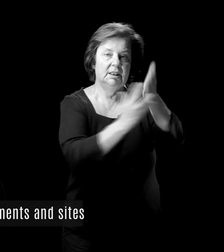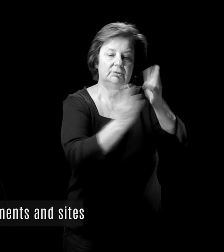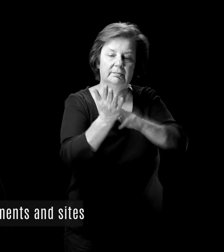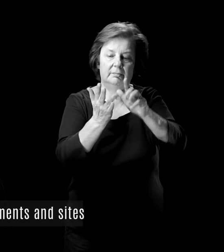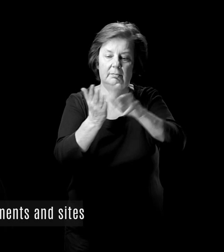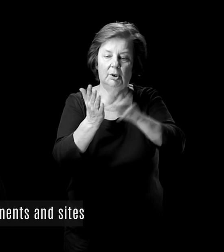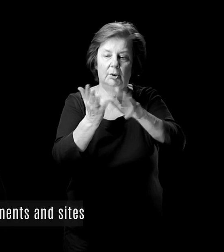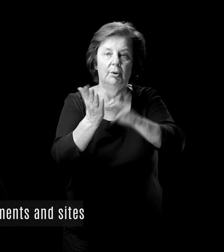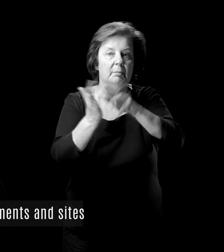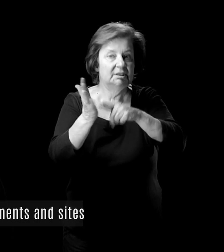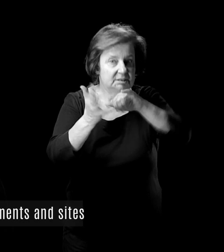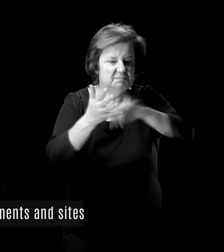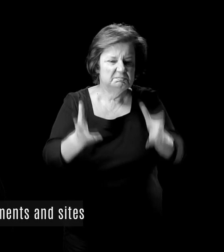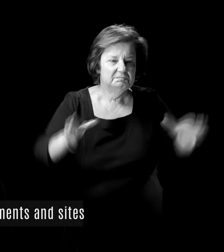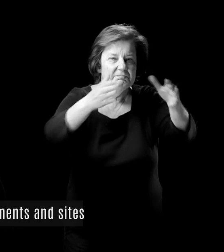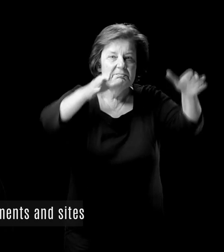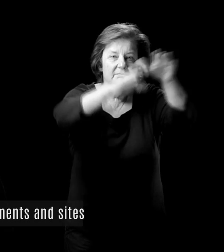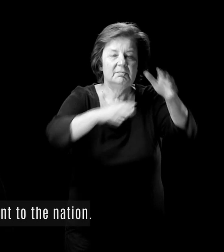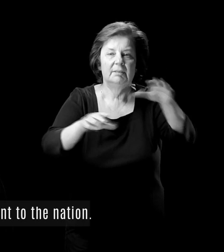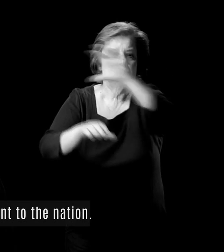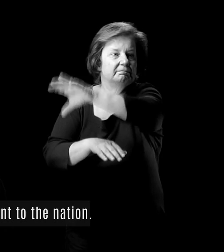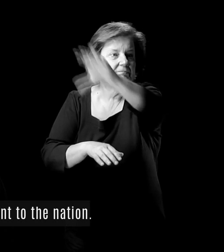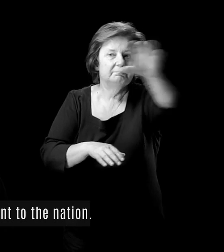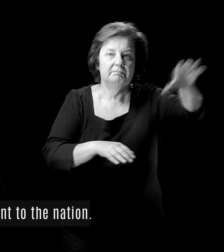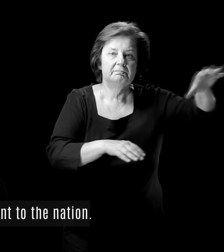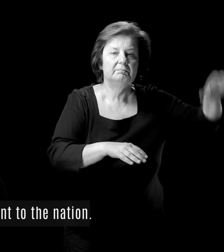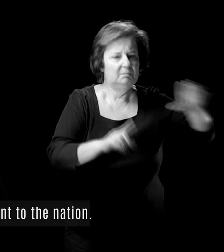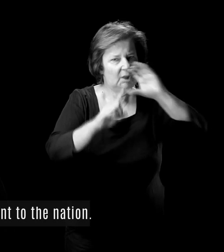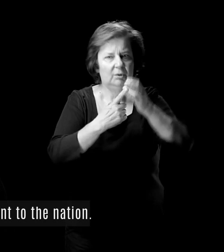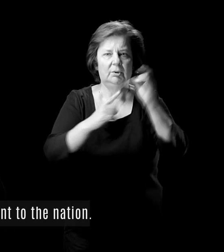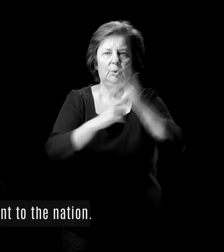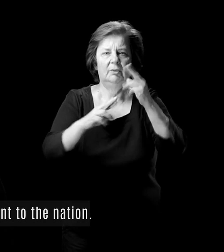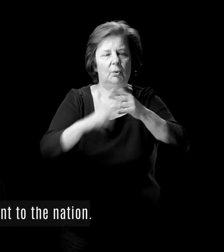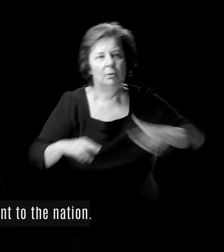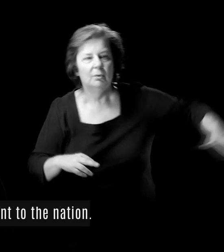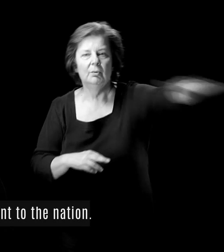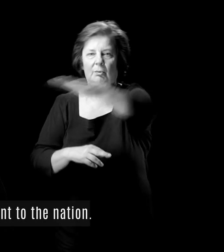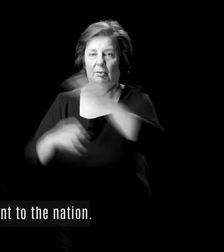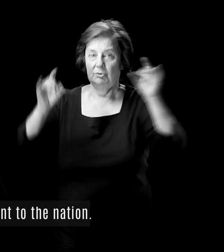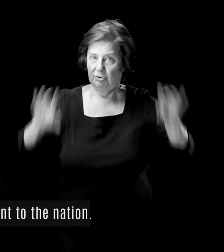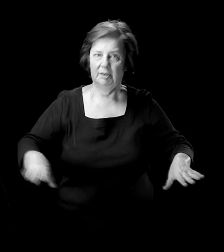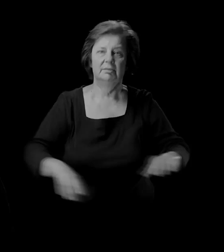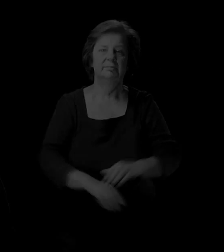As far as possible, monuments and sites are culturally important to the nation.